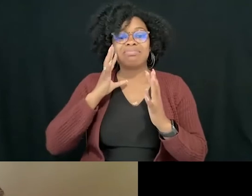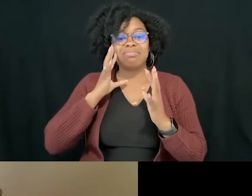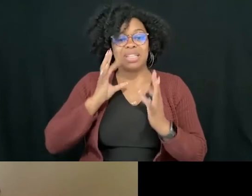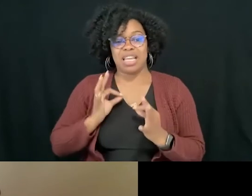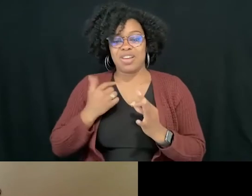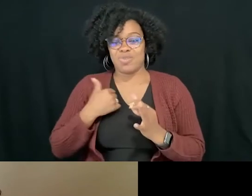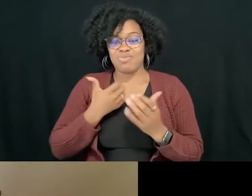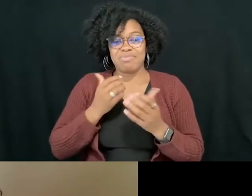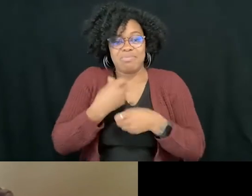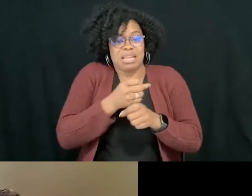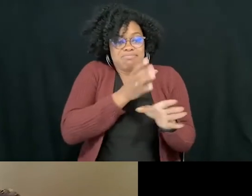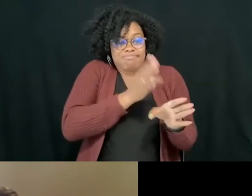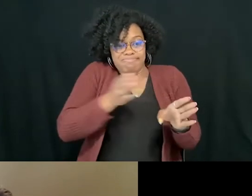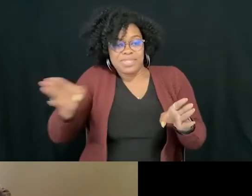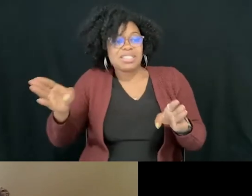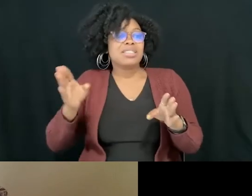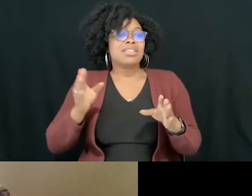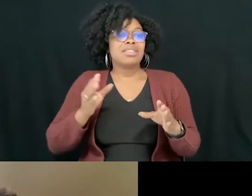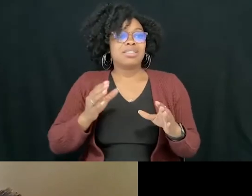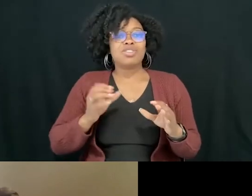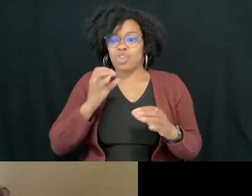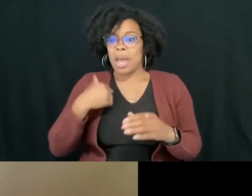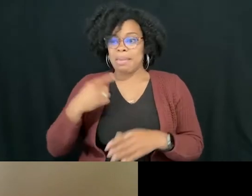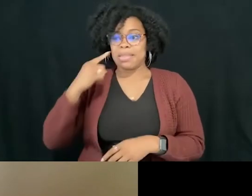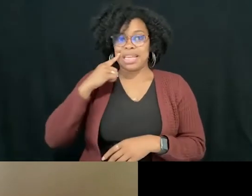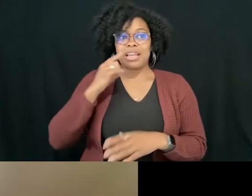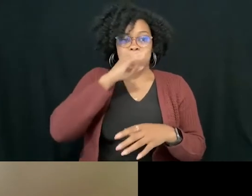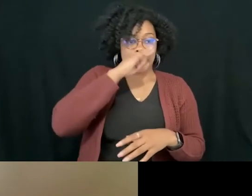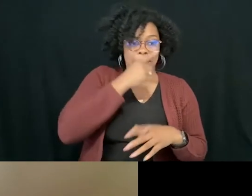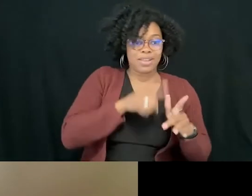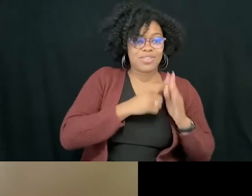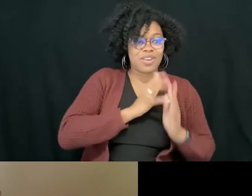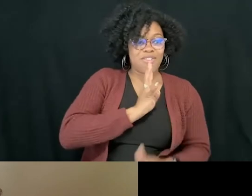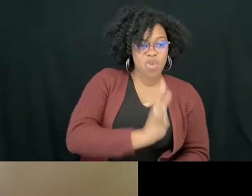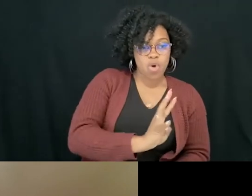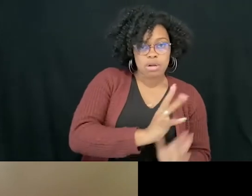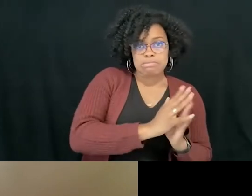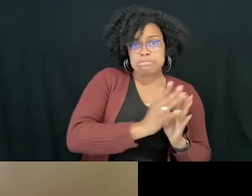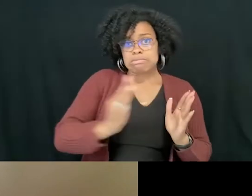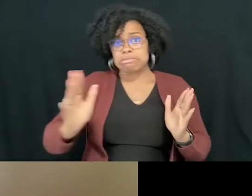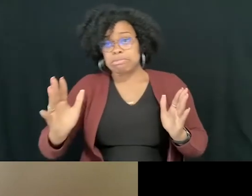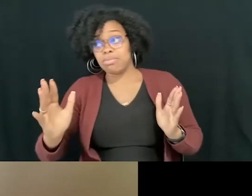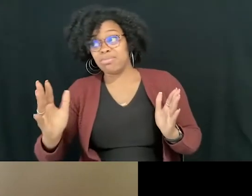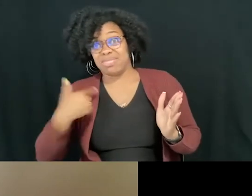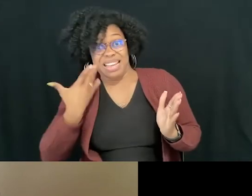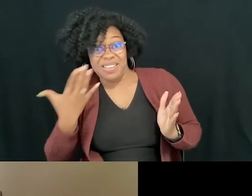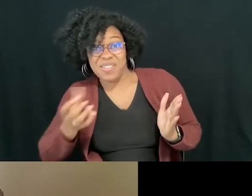the series. So I'm actually thinking about kids from four to I don't know how old now. Fiona Fiona